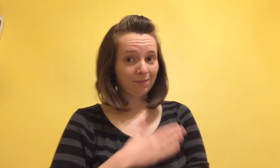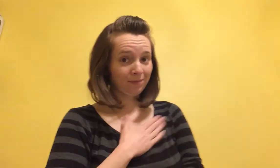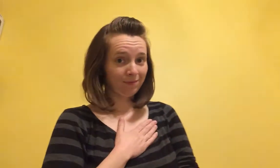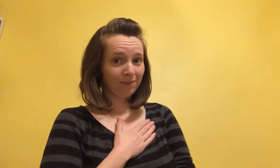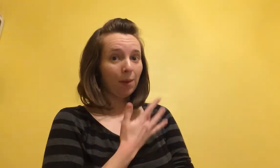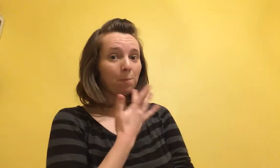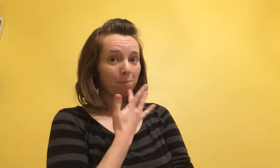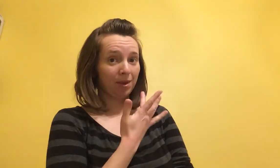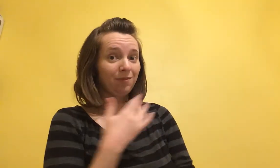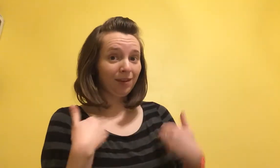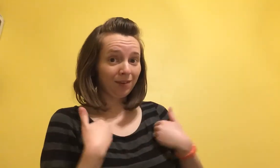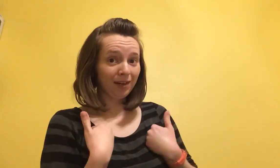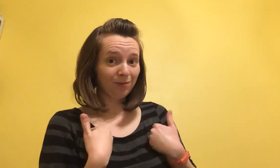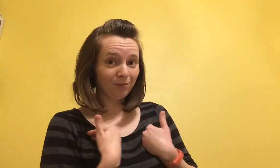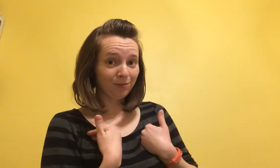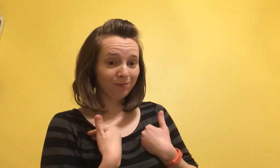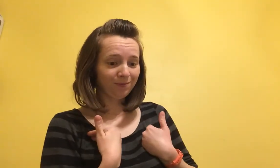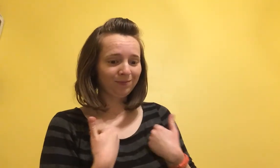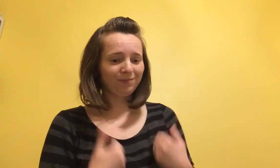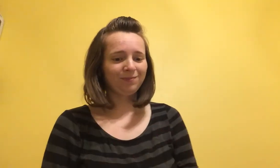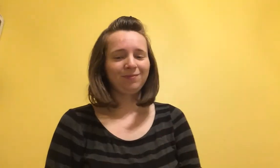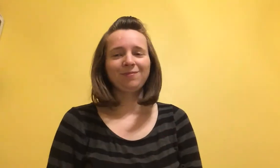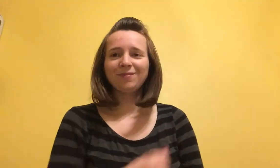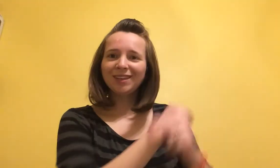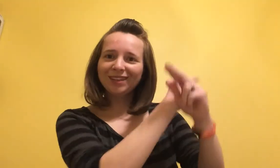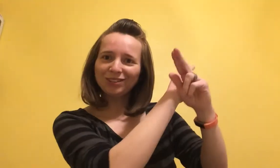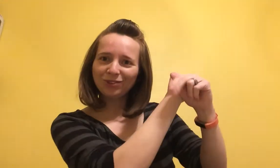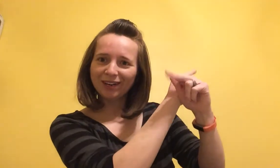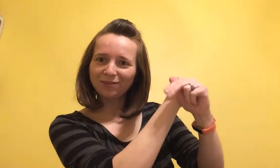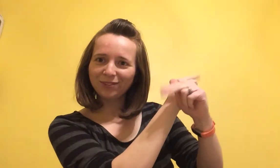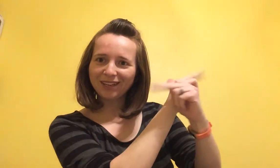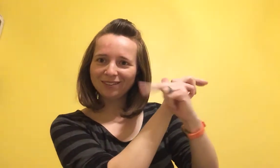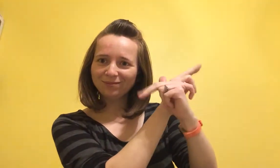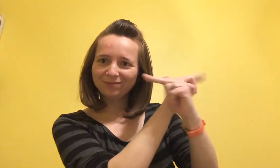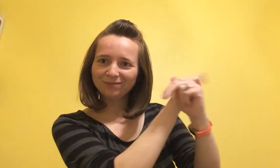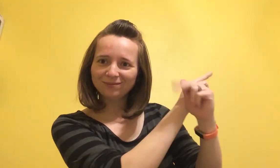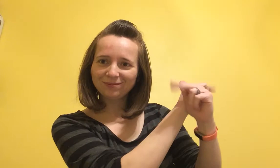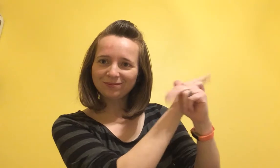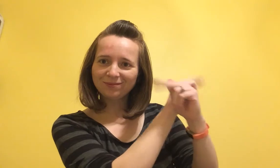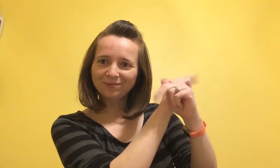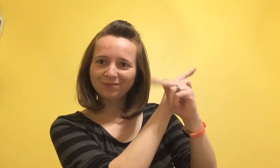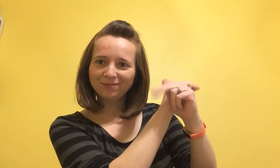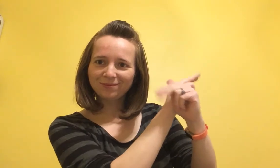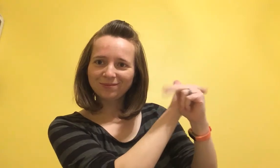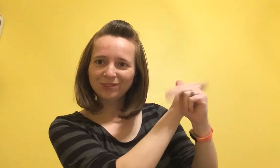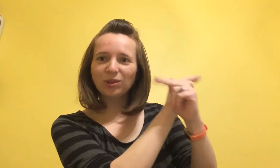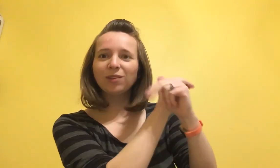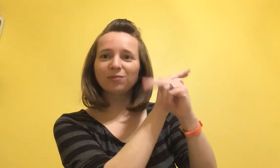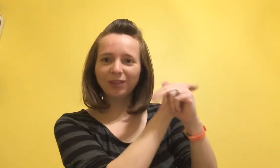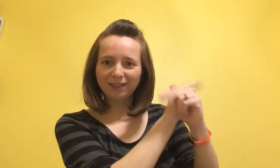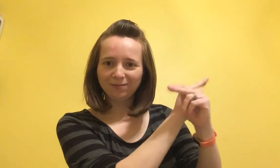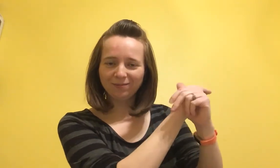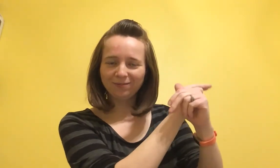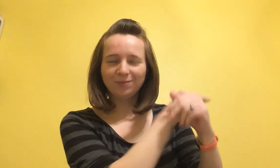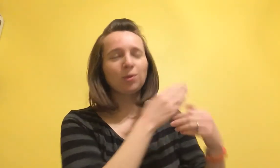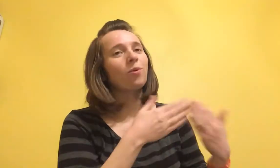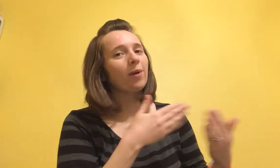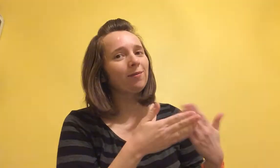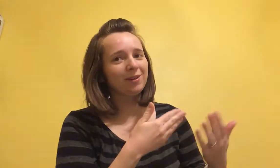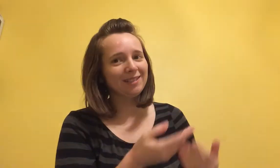my favorite animal dragonfly dragonfly or whatever it